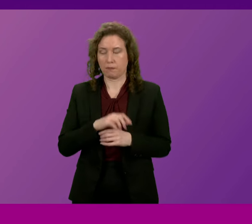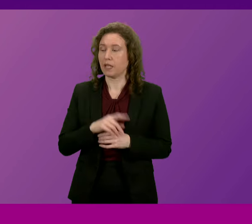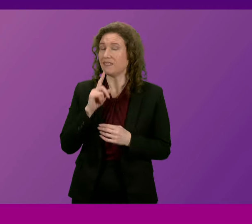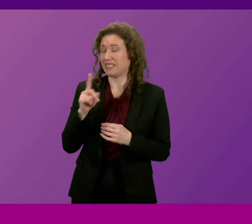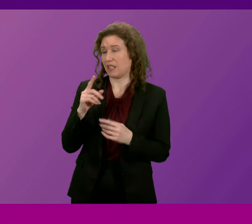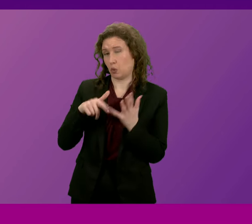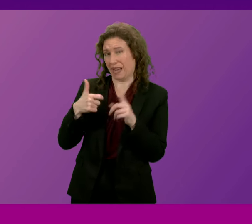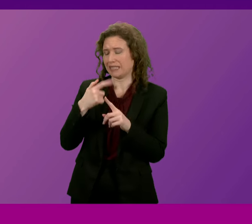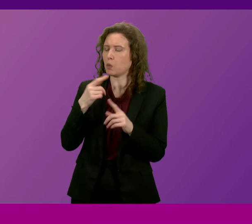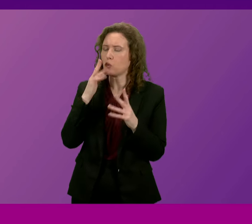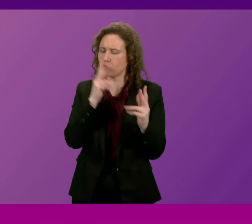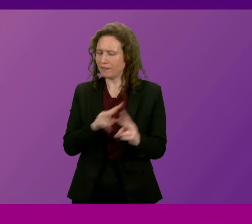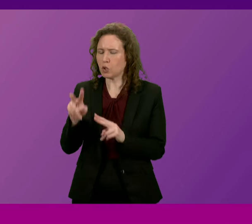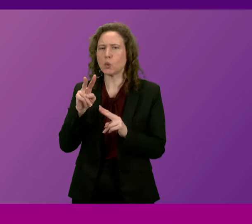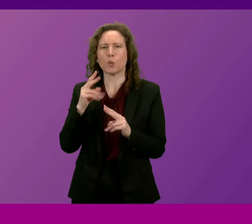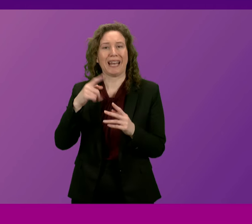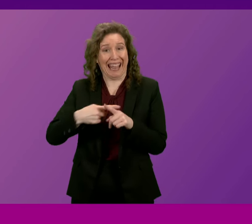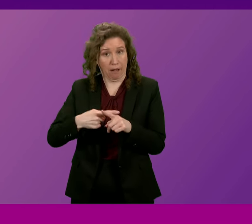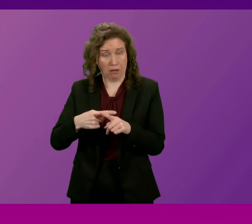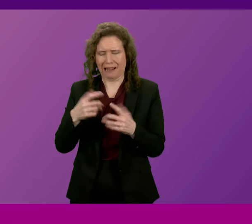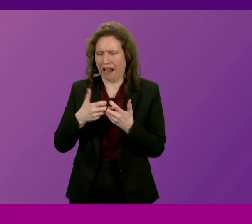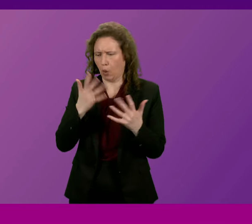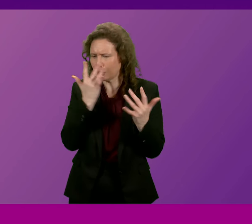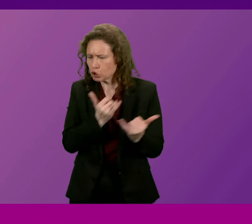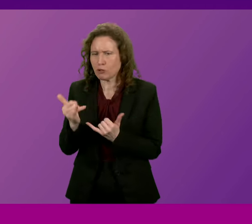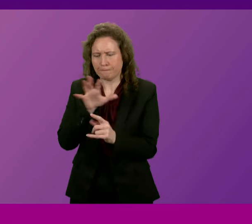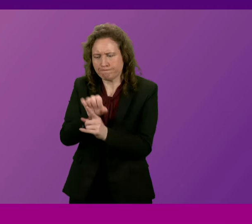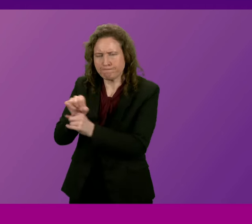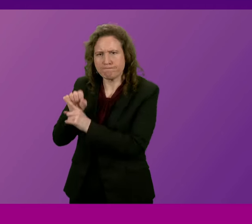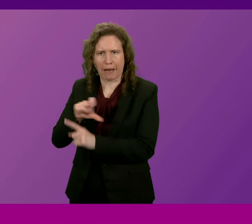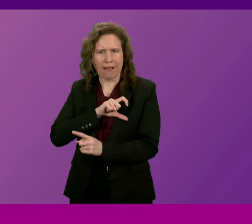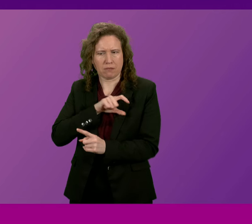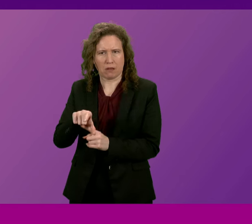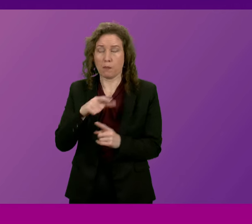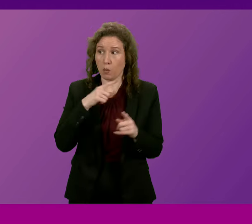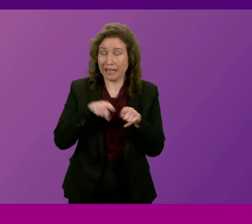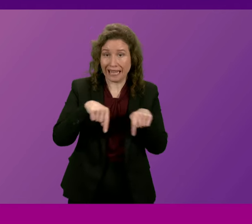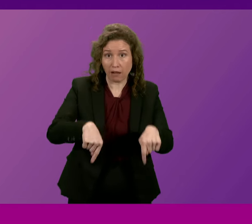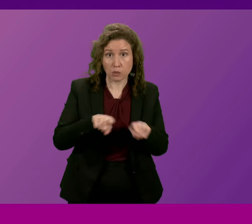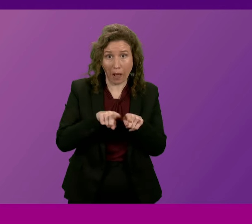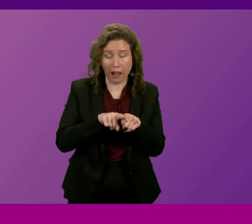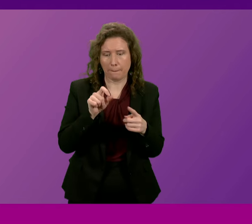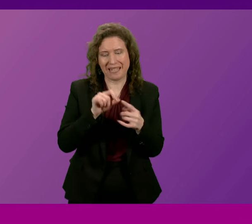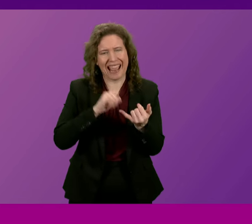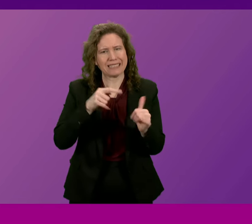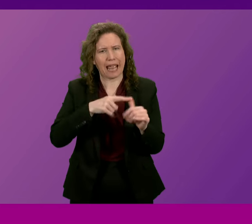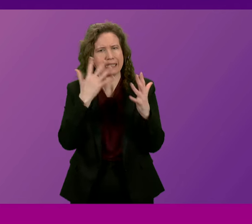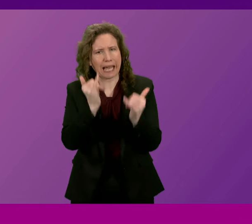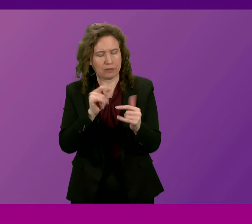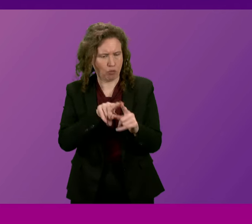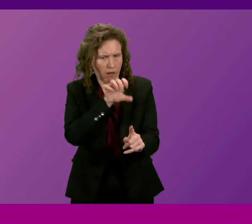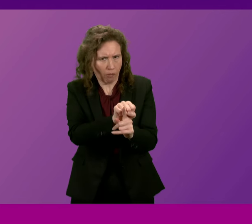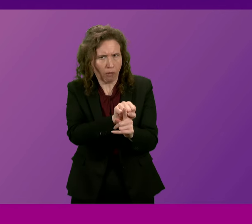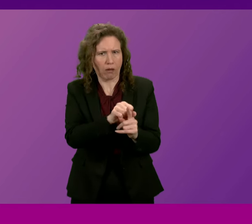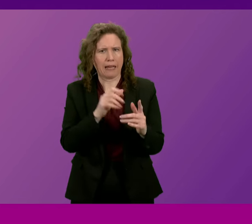screening programme in England so will the Scottish government also conduct a review of PSA testing to try and detect more prostate cancers